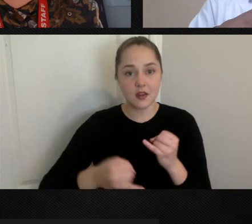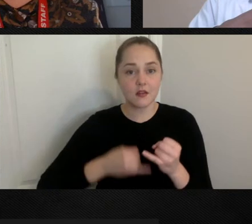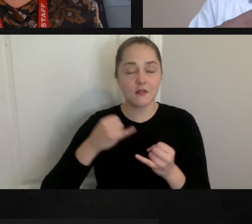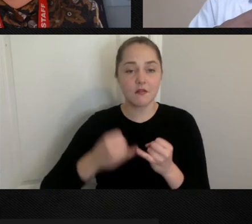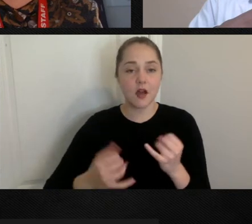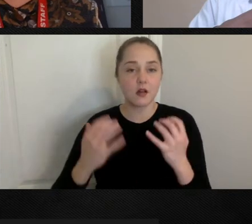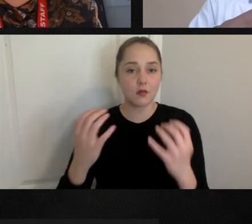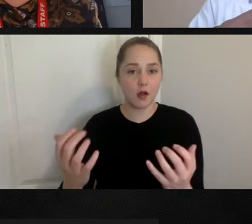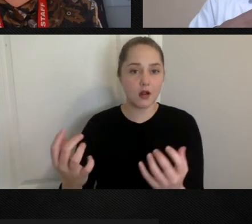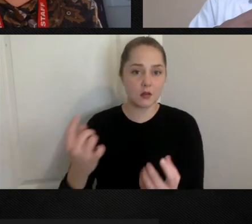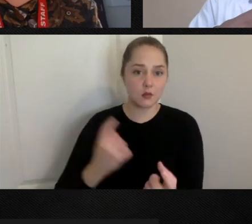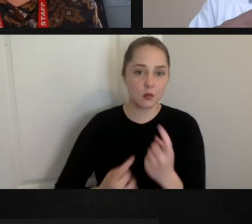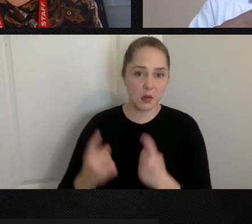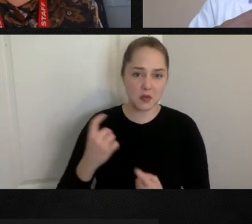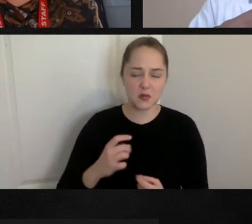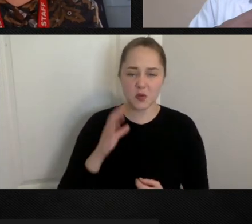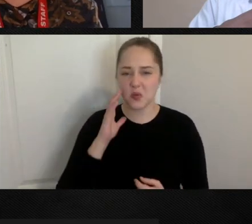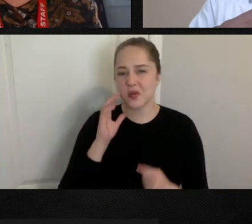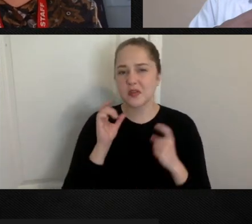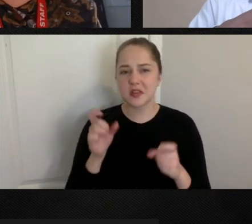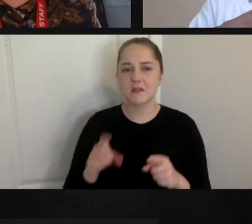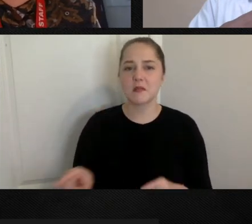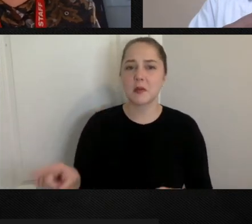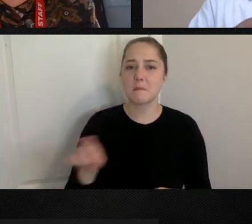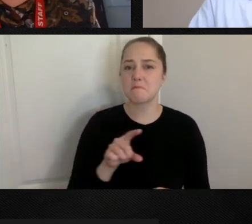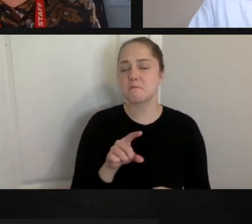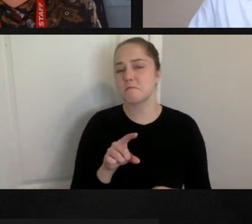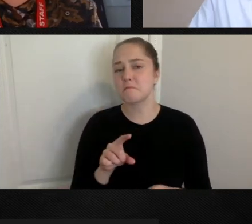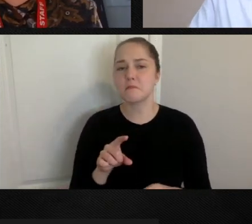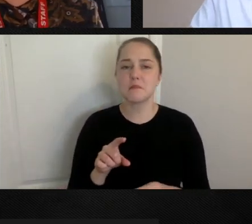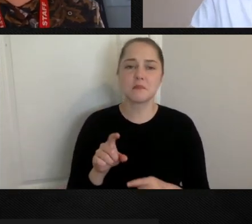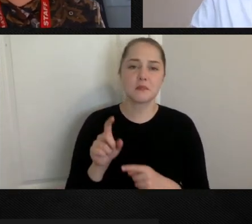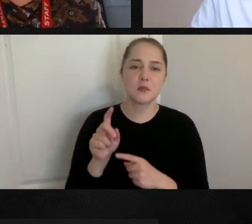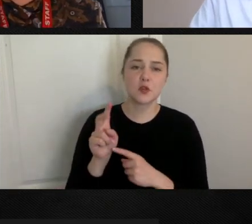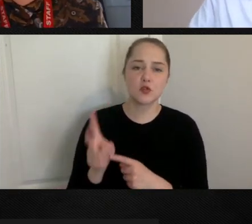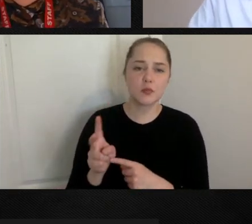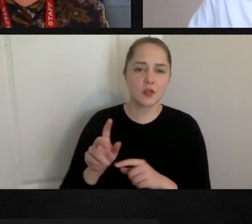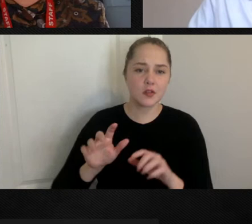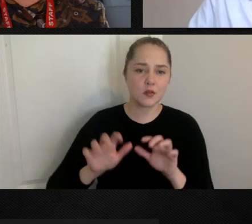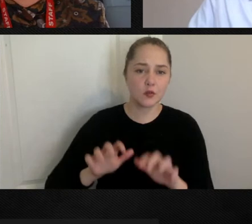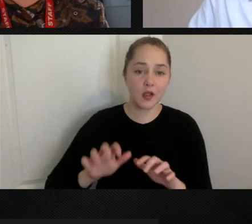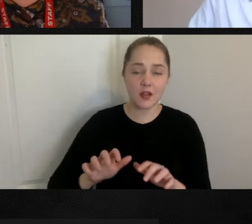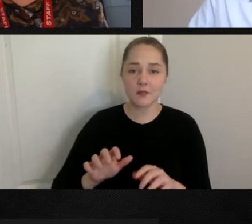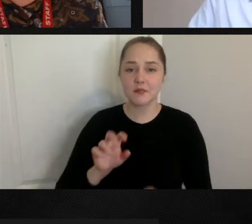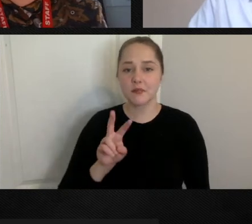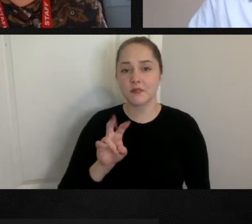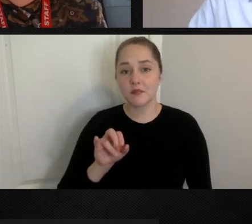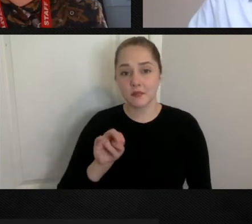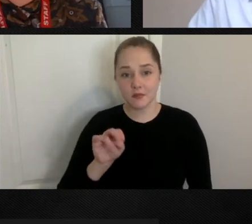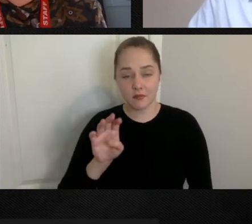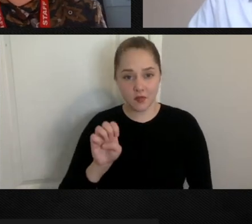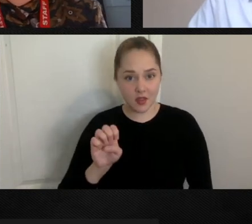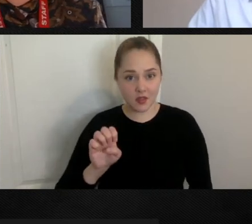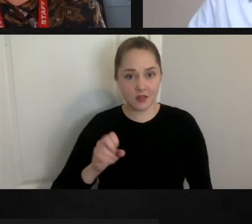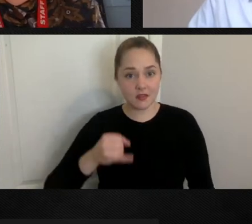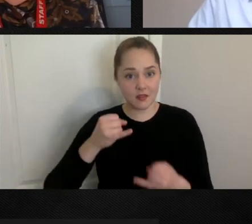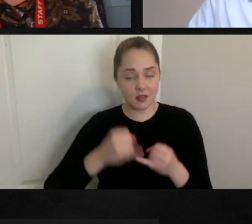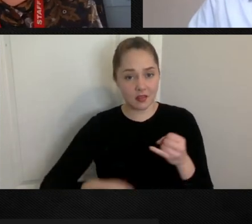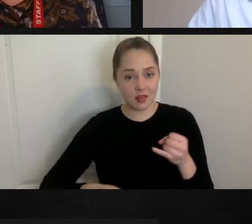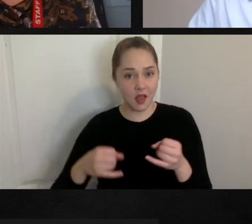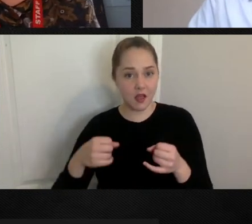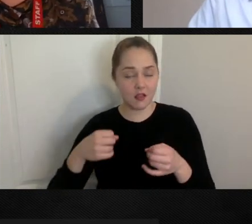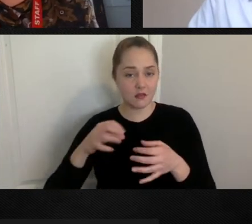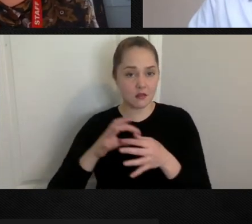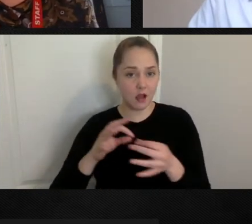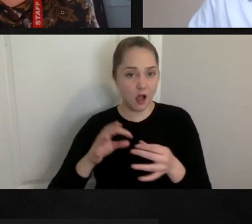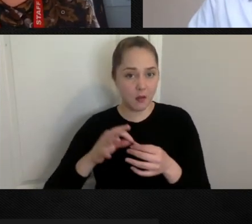audience. I'm just going to give folks another couple of minutes to write in. Vince, did you have any wrap-up words that you'd like to say